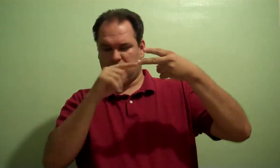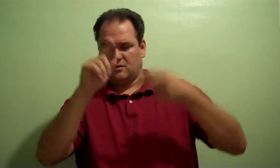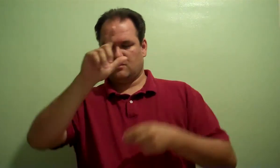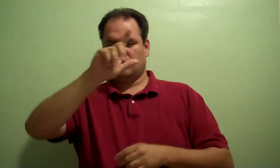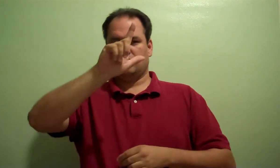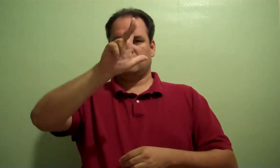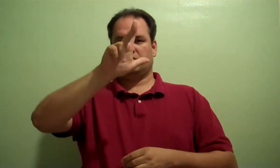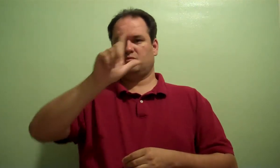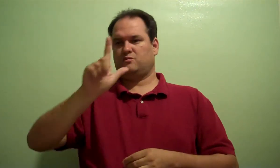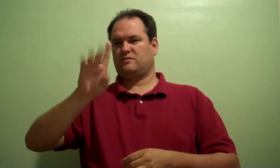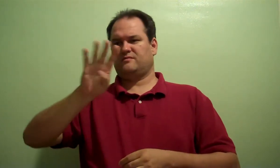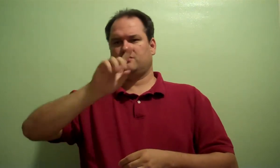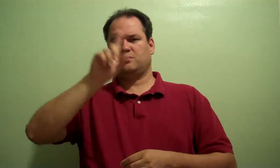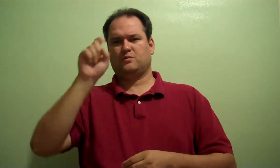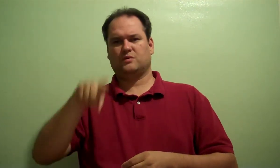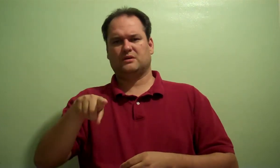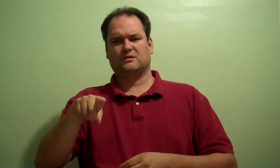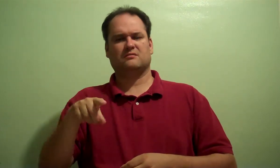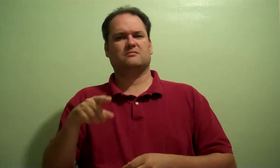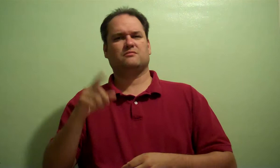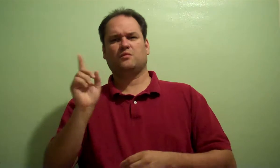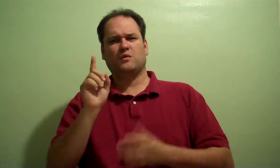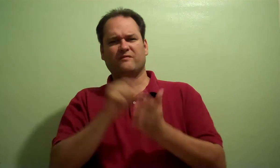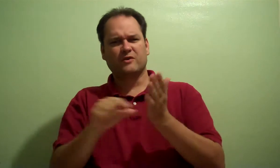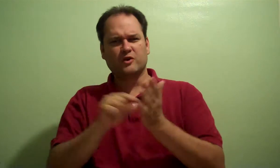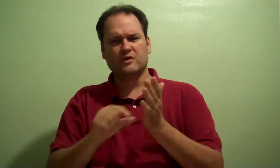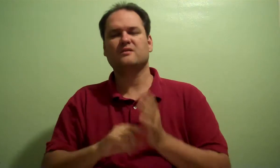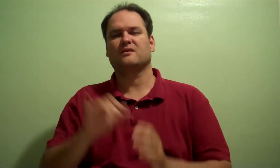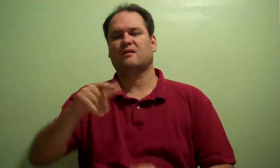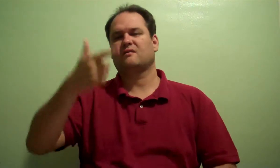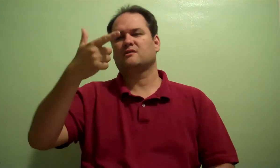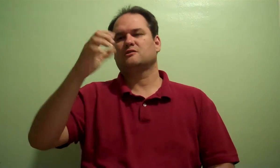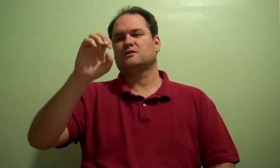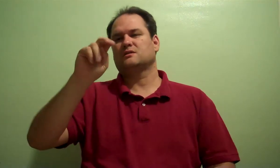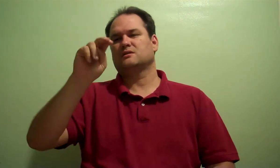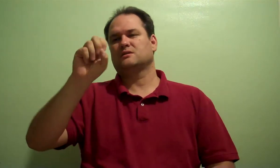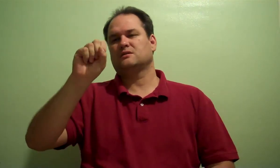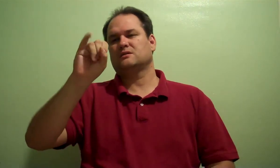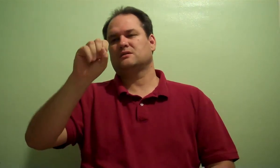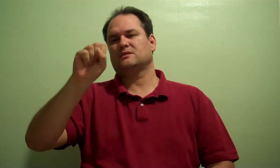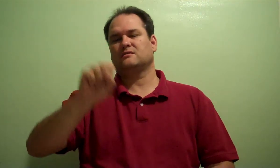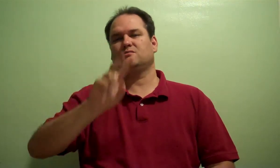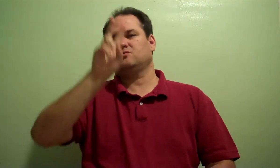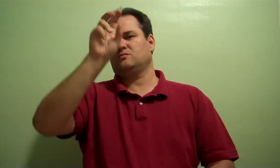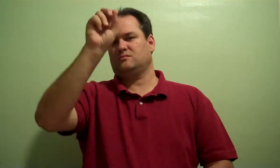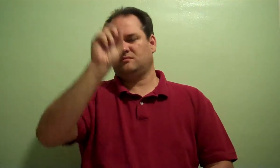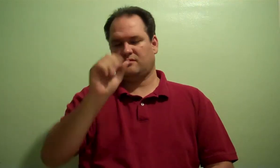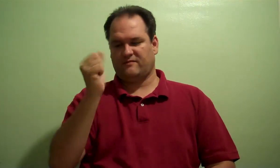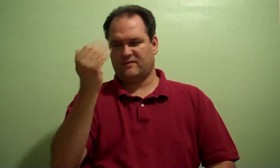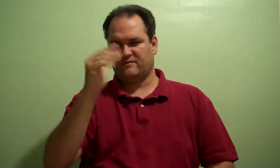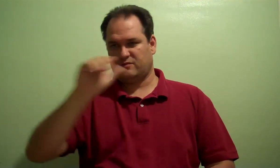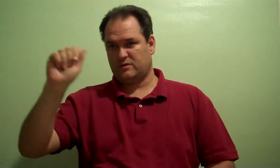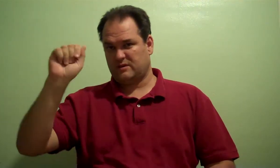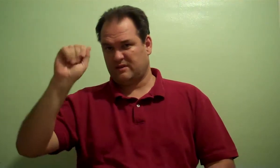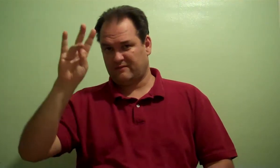And then there's a bomb, a tiny bomb, and when it touches it, it